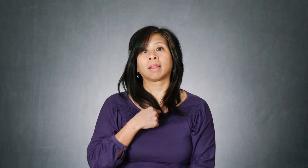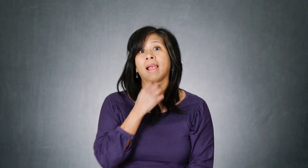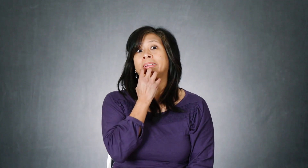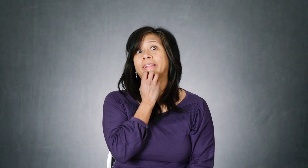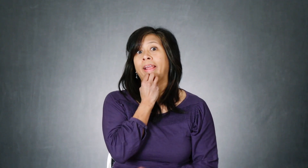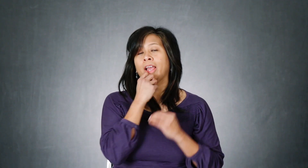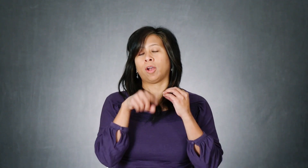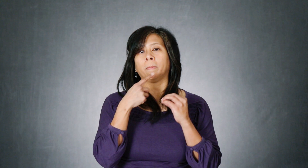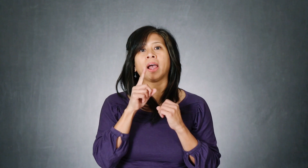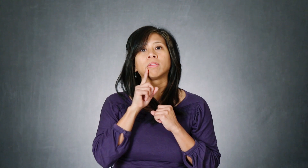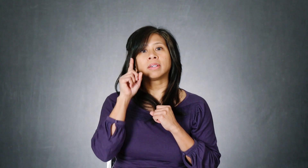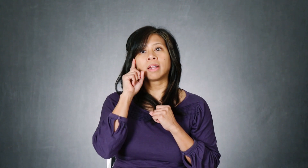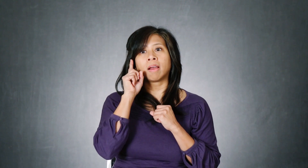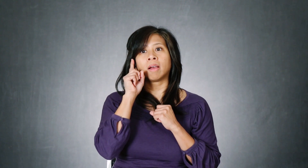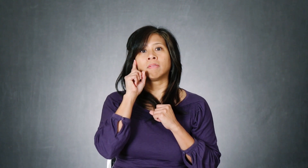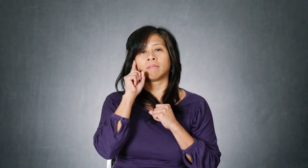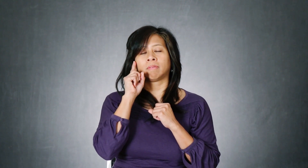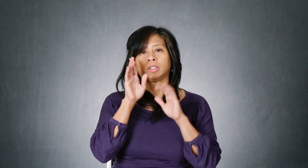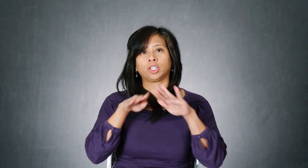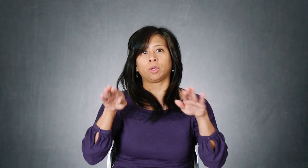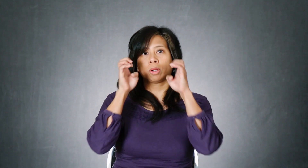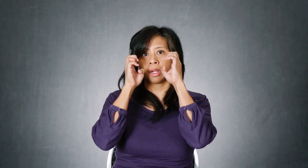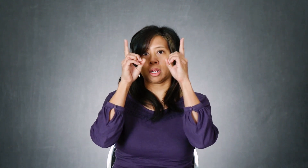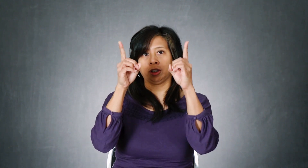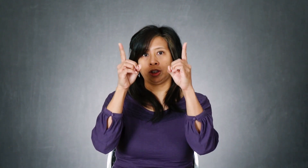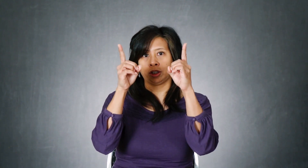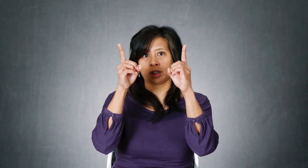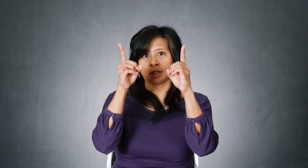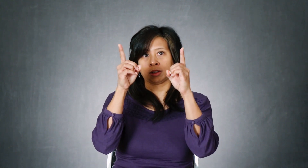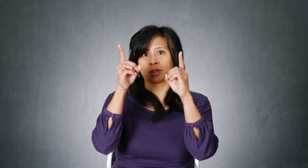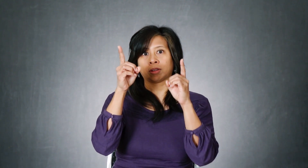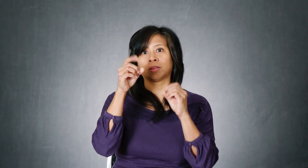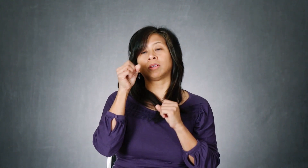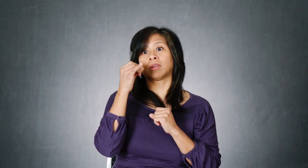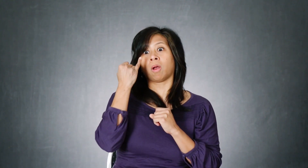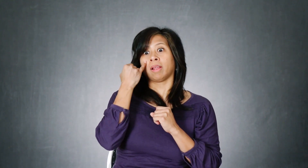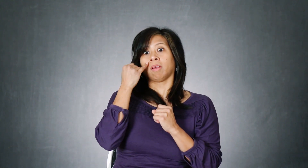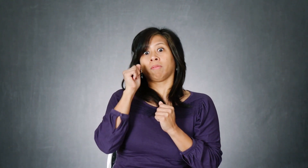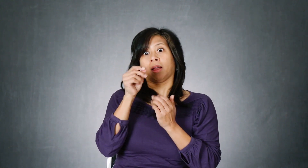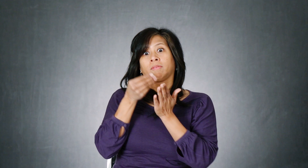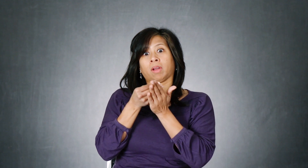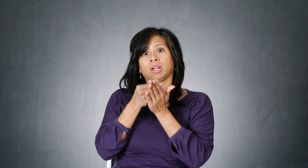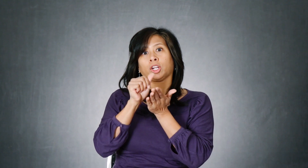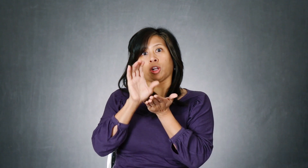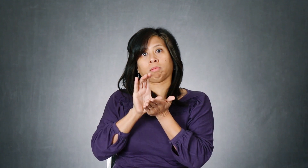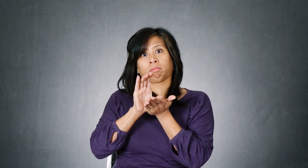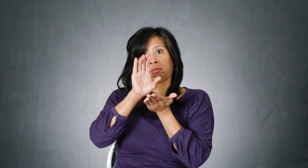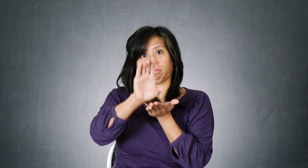I care about Deaf children's education. If funds are allocated to Deaf children's education they can have full